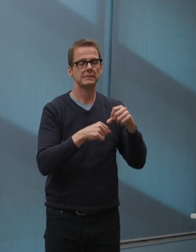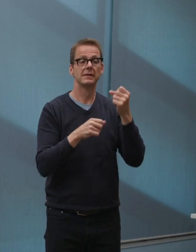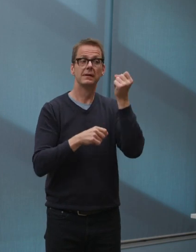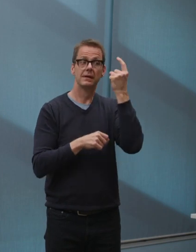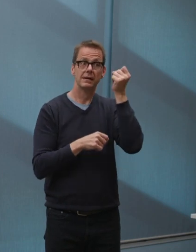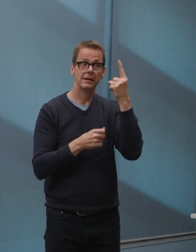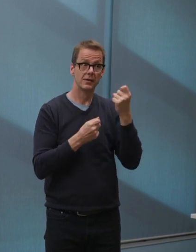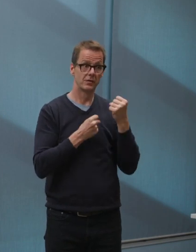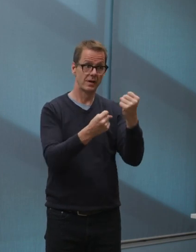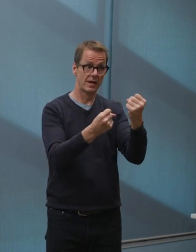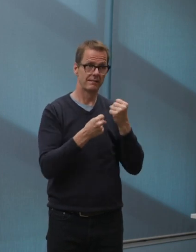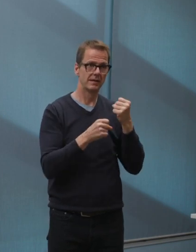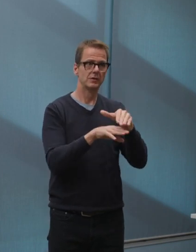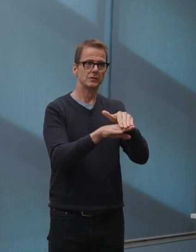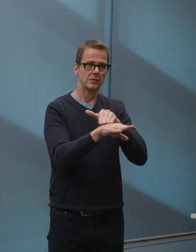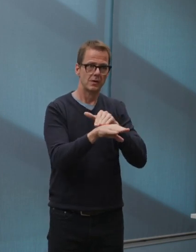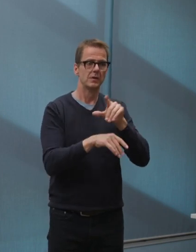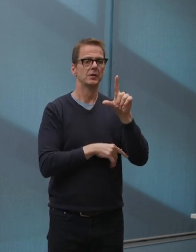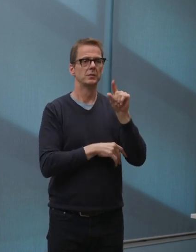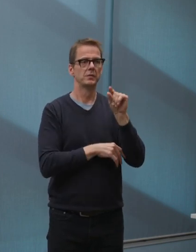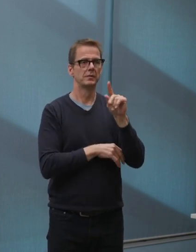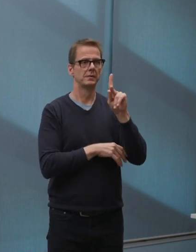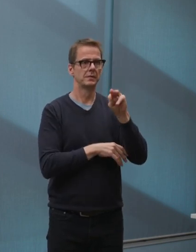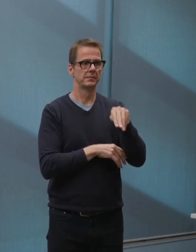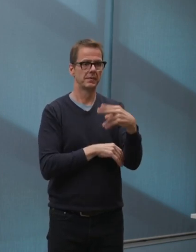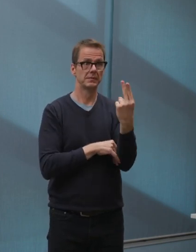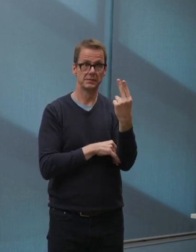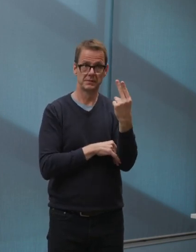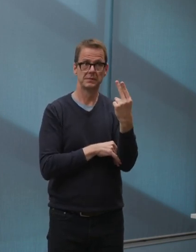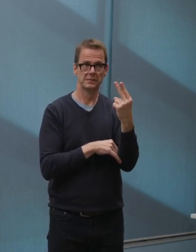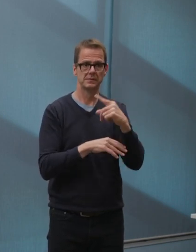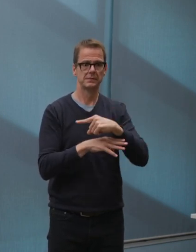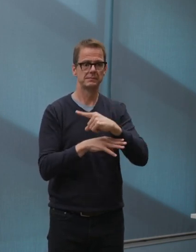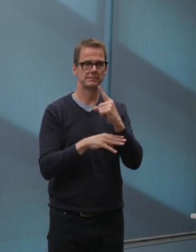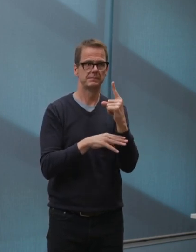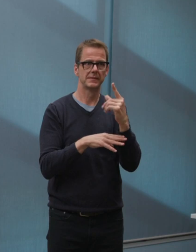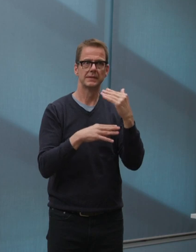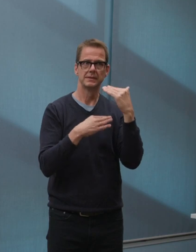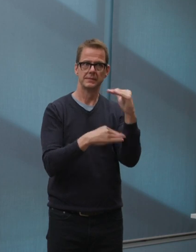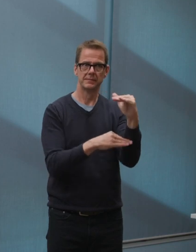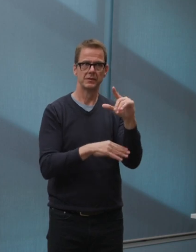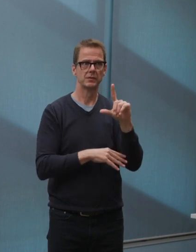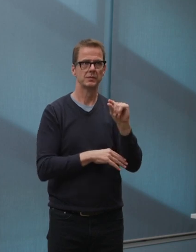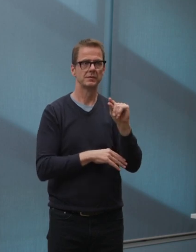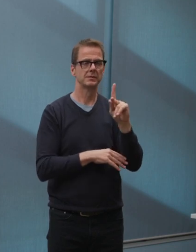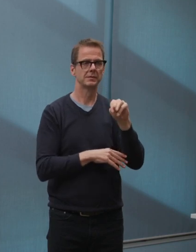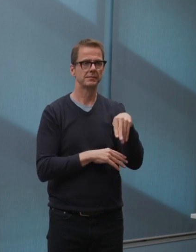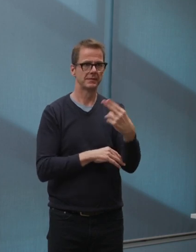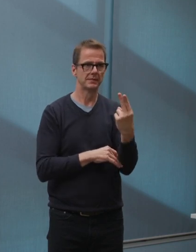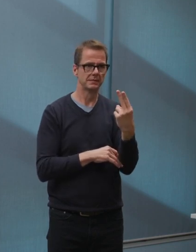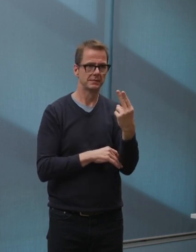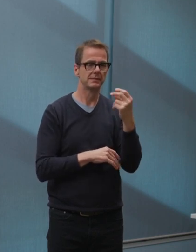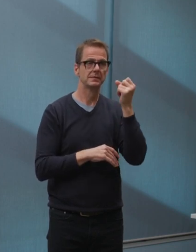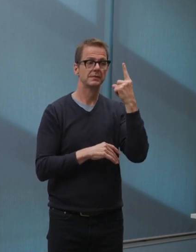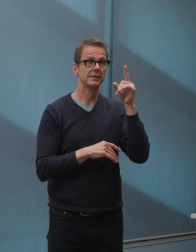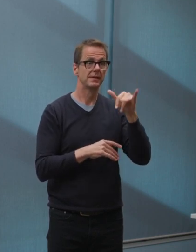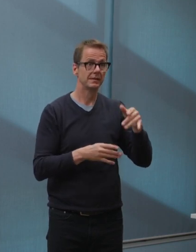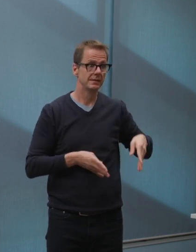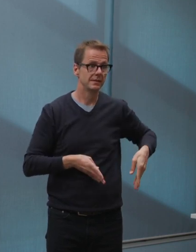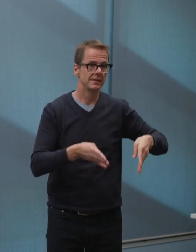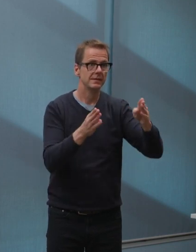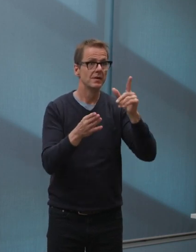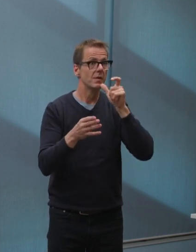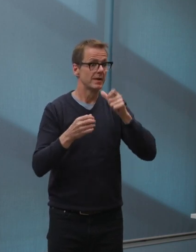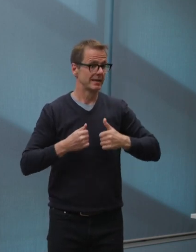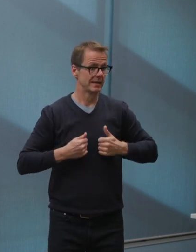only on the shared streets. And we'll be looking at implementing more shared streets throughout the city in coming days. For